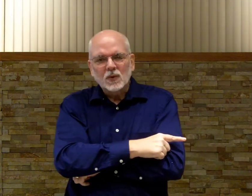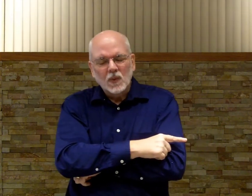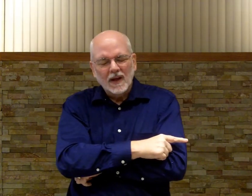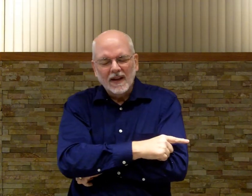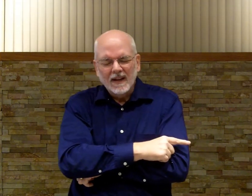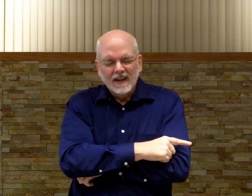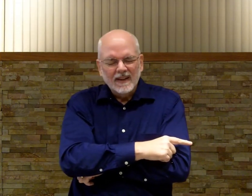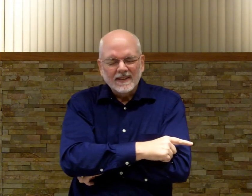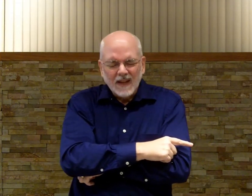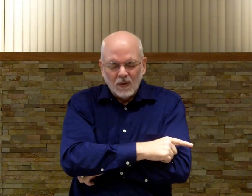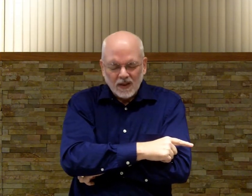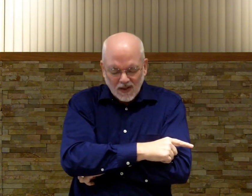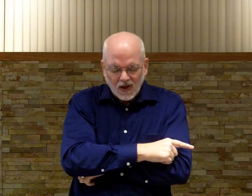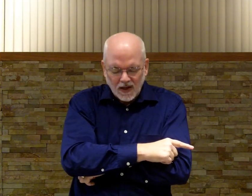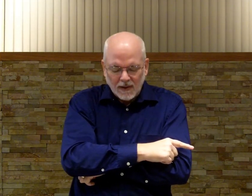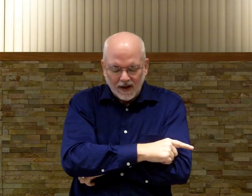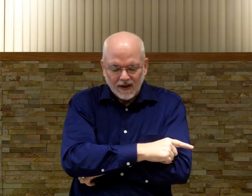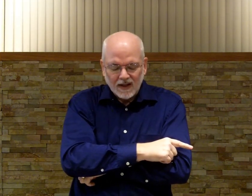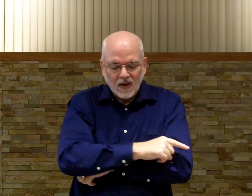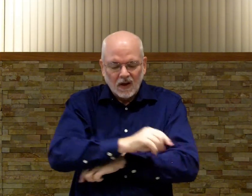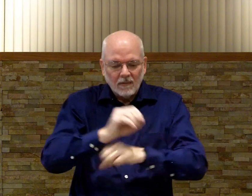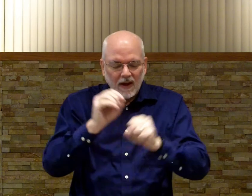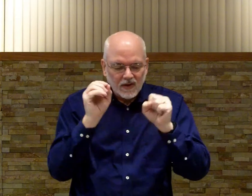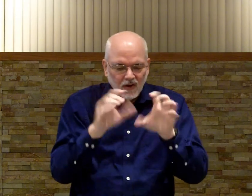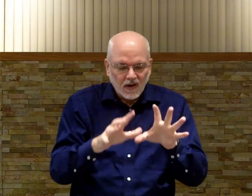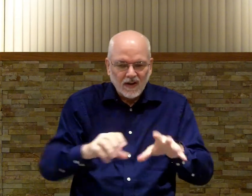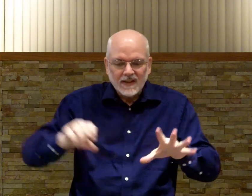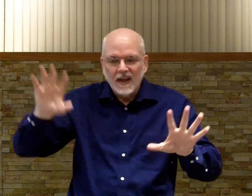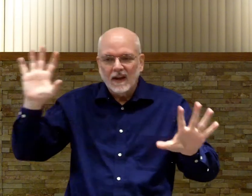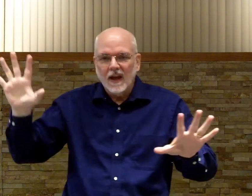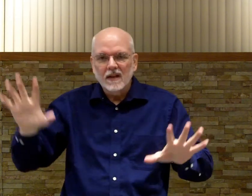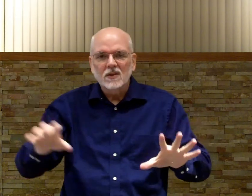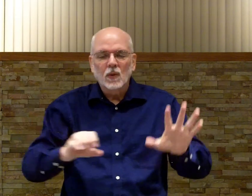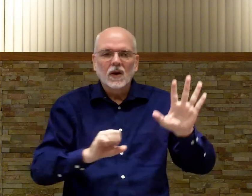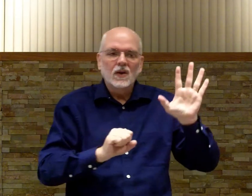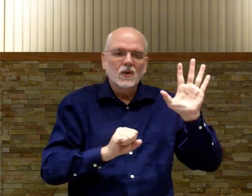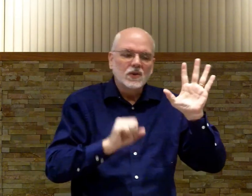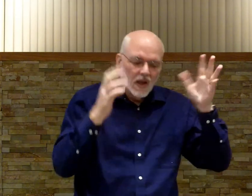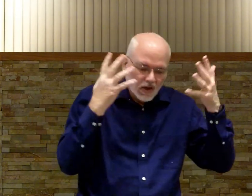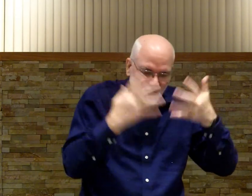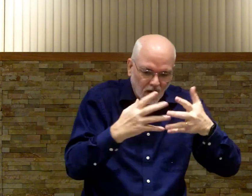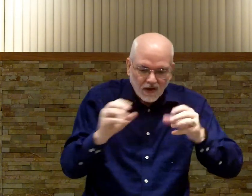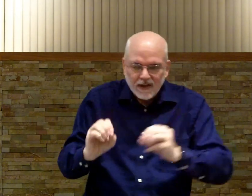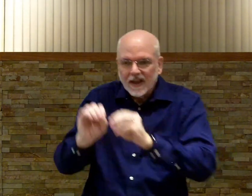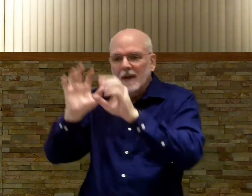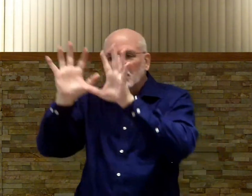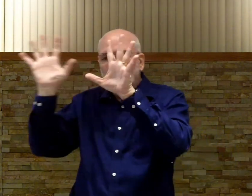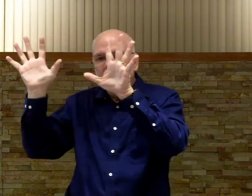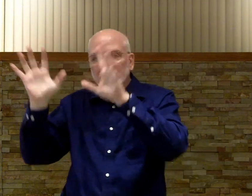that's really not what it's talking about. It's talking about darkness and light. So we're going to use darkness and brightness